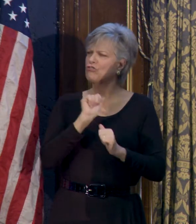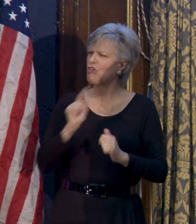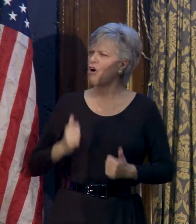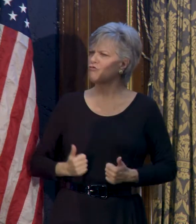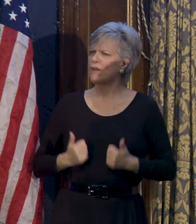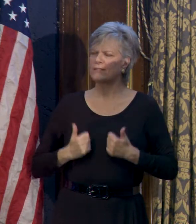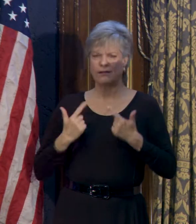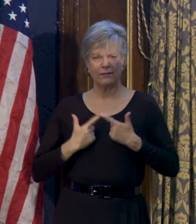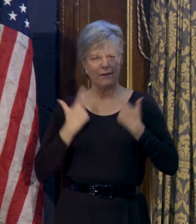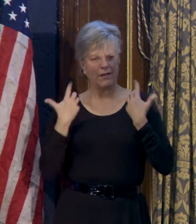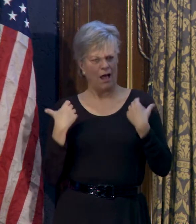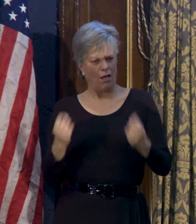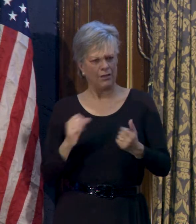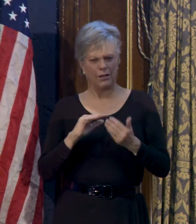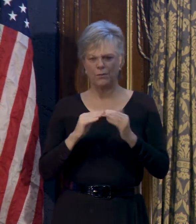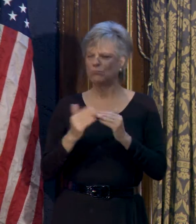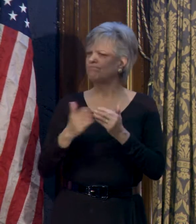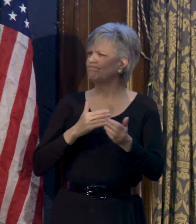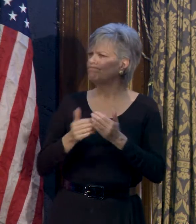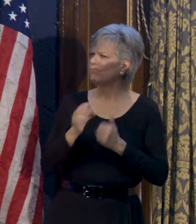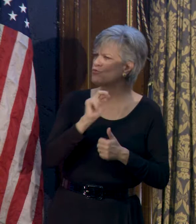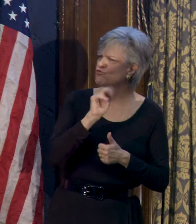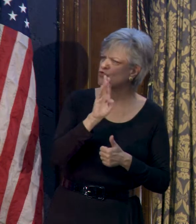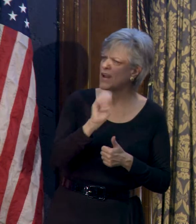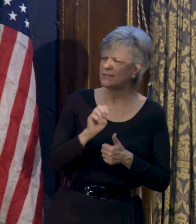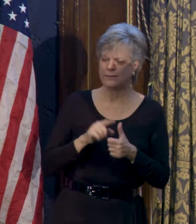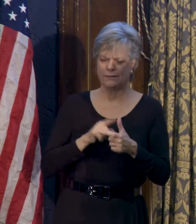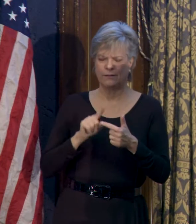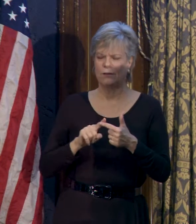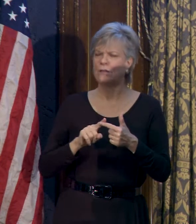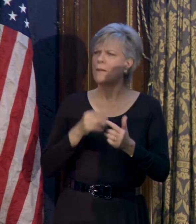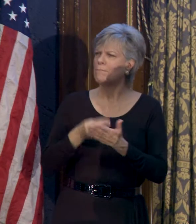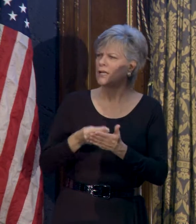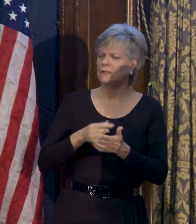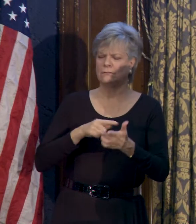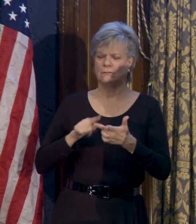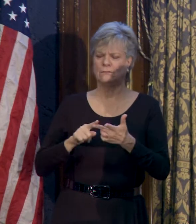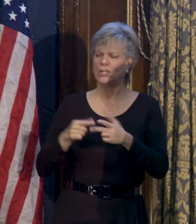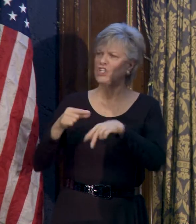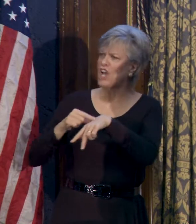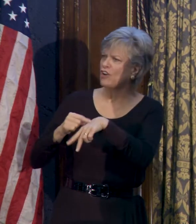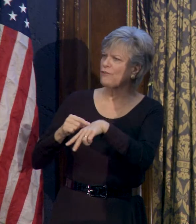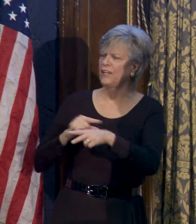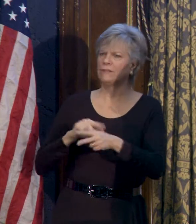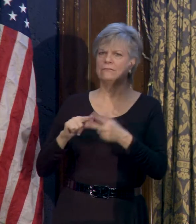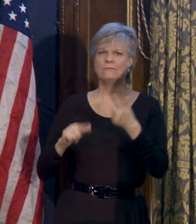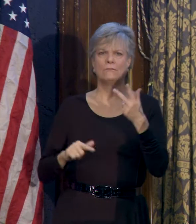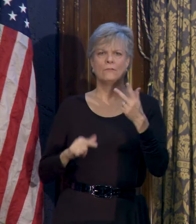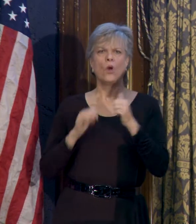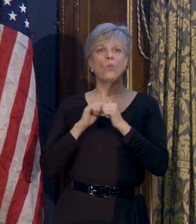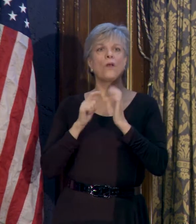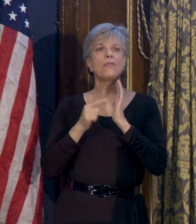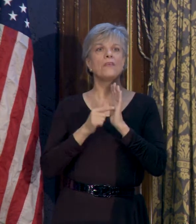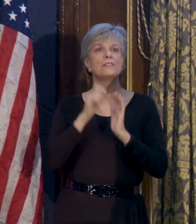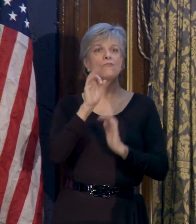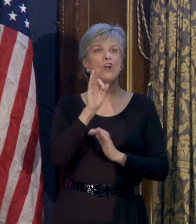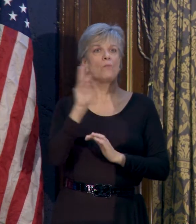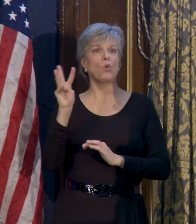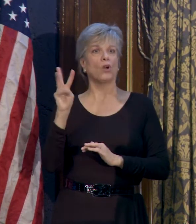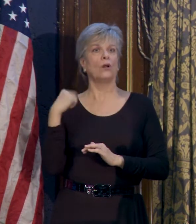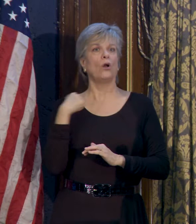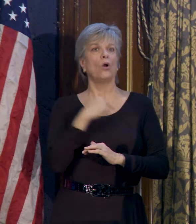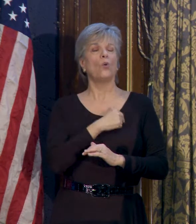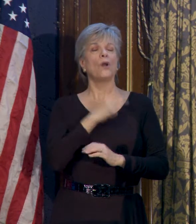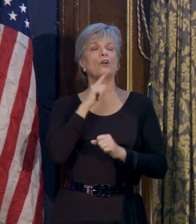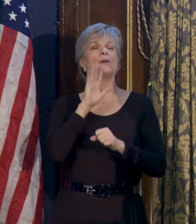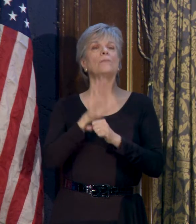healthy communities, regardless of race, socioeconomic status, or geography. With this framework in mind, we're committed to